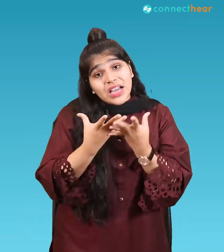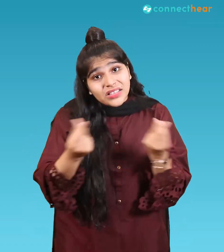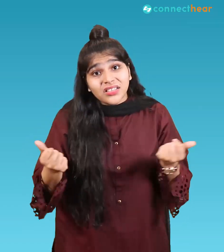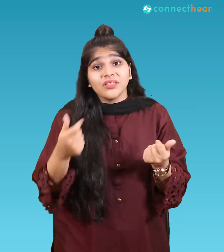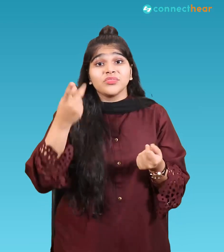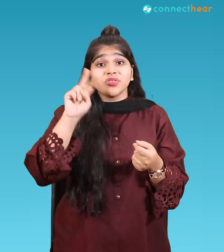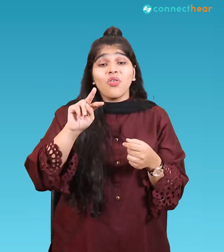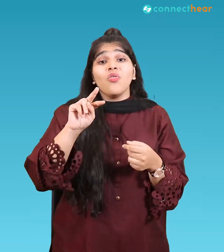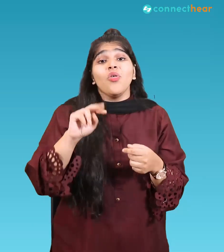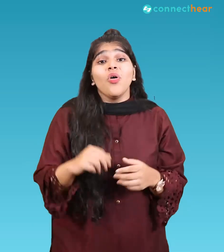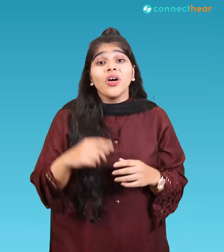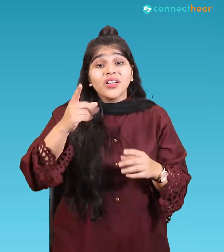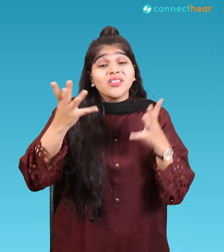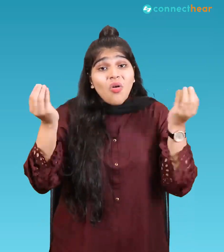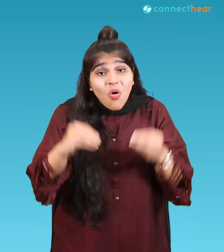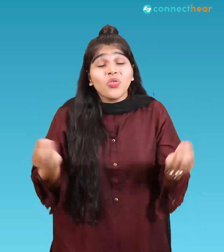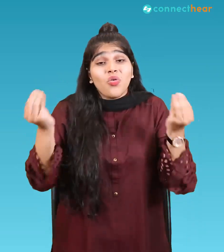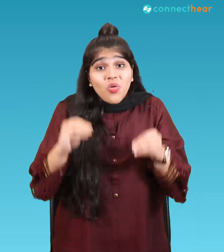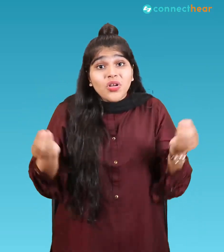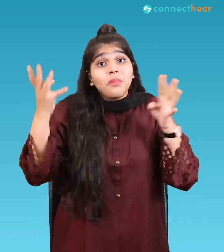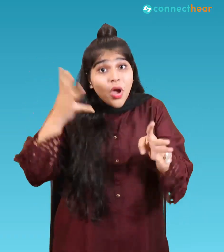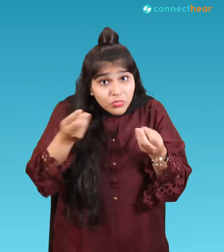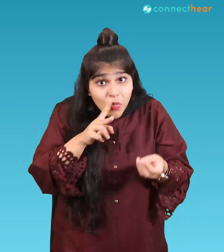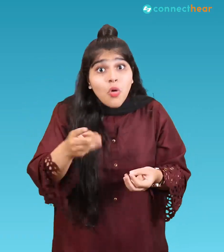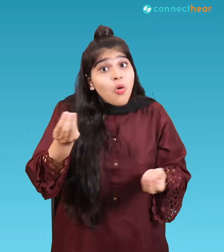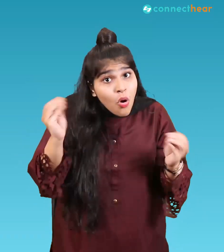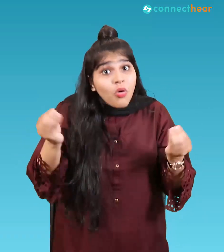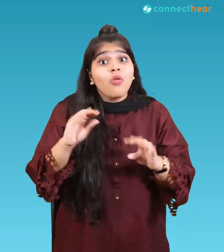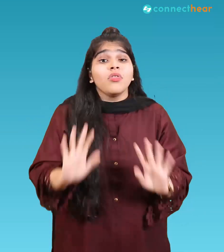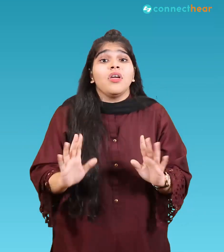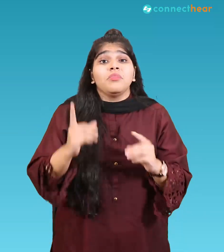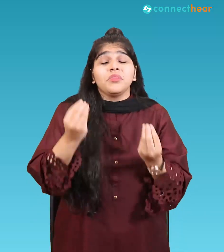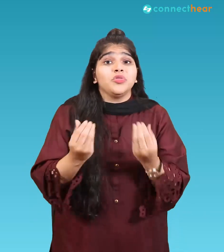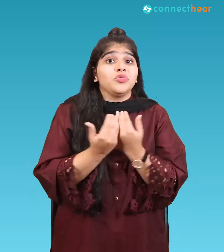more and more rains are coming so this could get very dangerous very soon